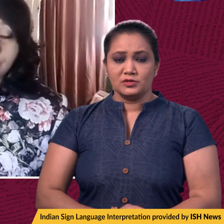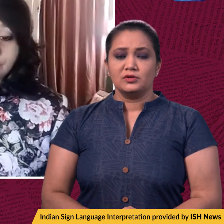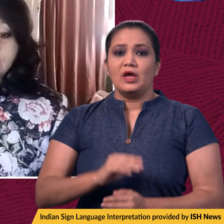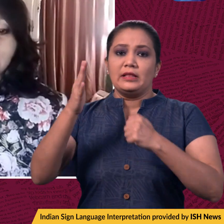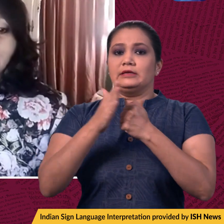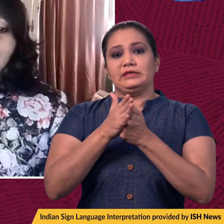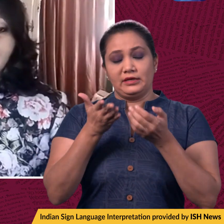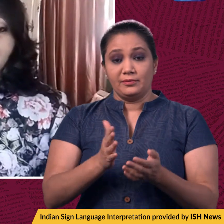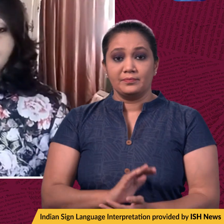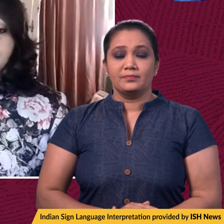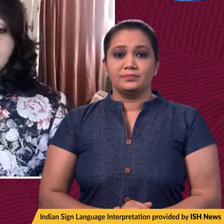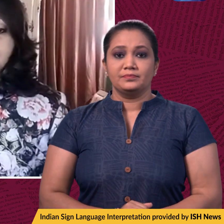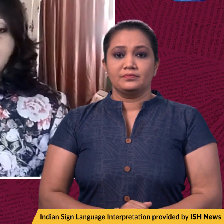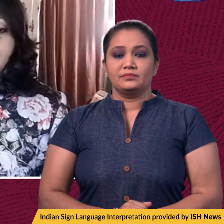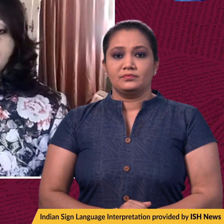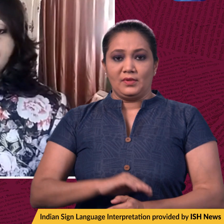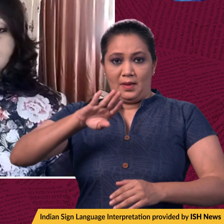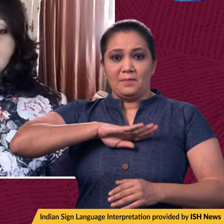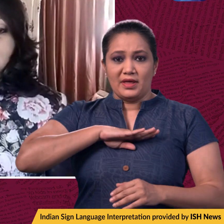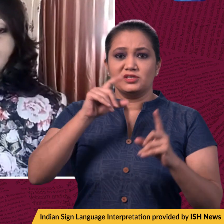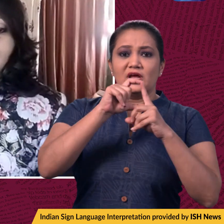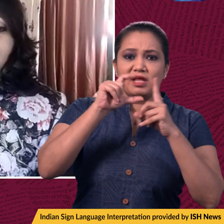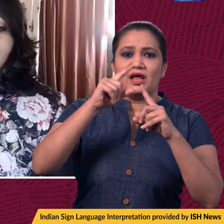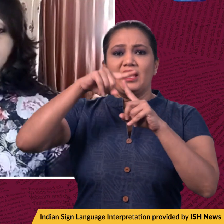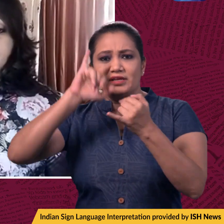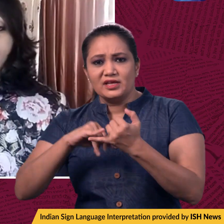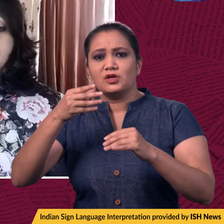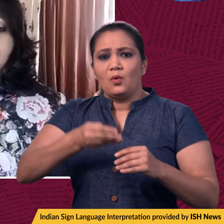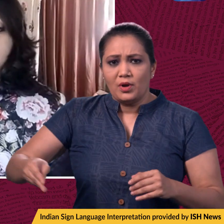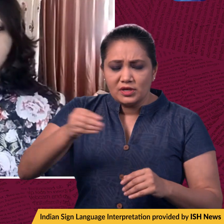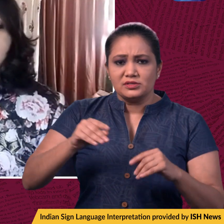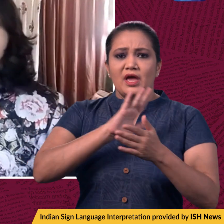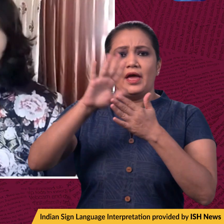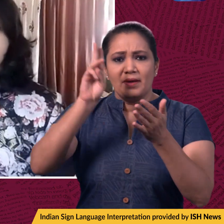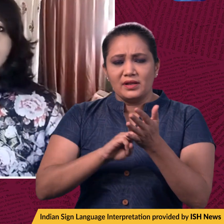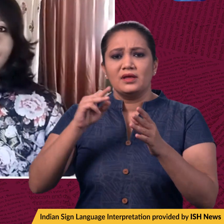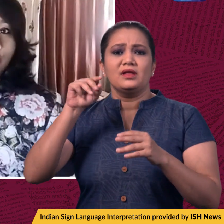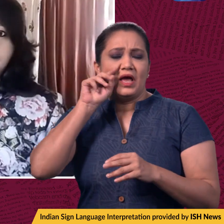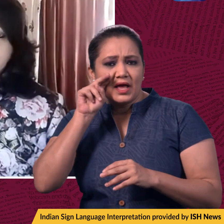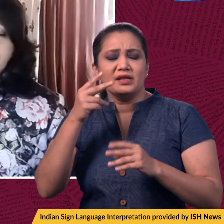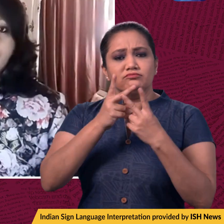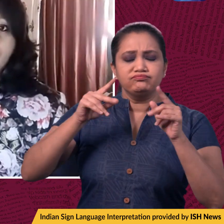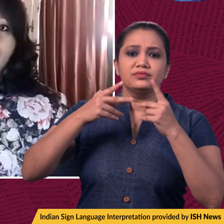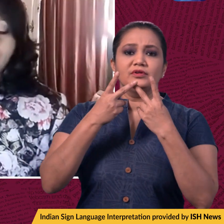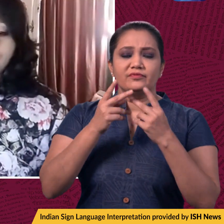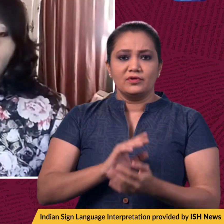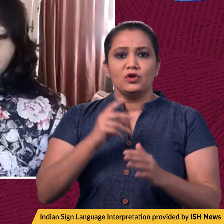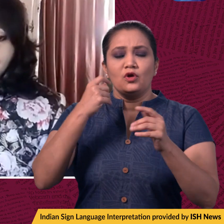Thursday. Now, in the meantime, Maharashtra, Delhi, Telangana, West Bengal, Himachal Pradesh, Nagaland have all lifted COVID